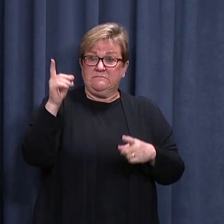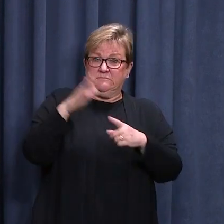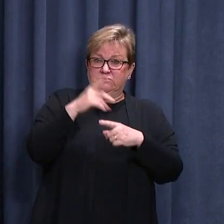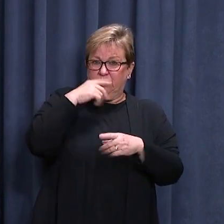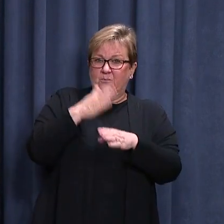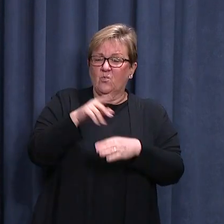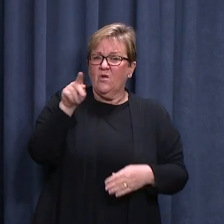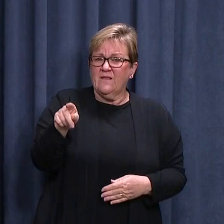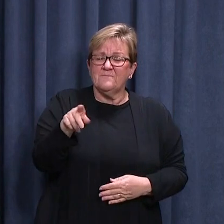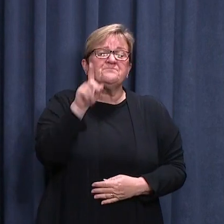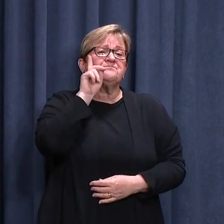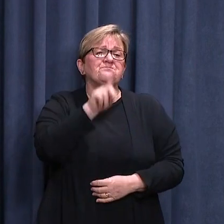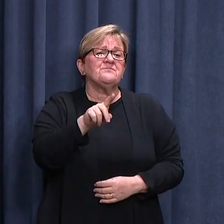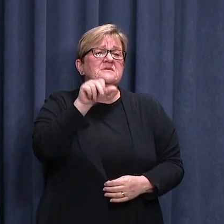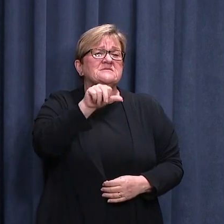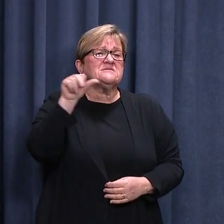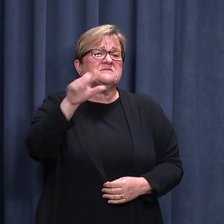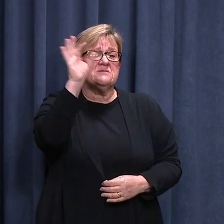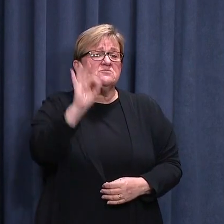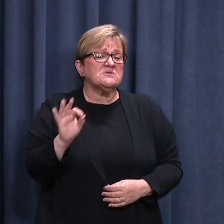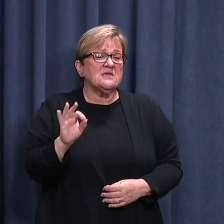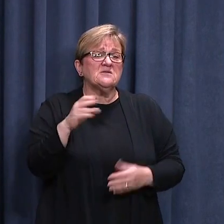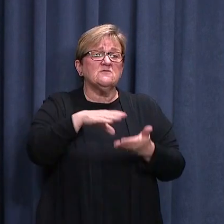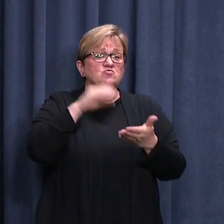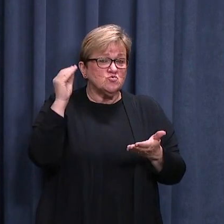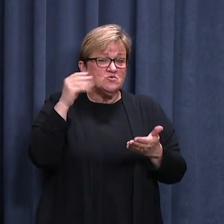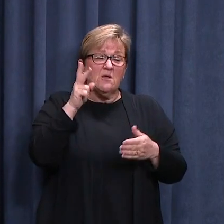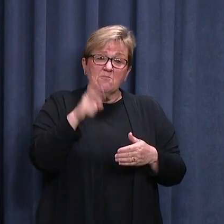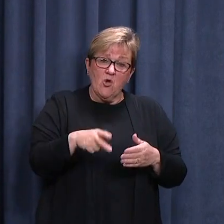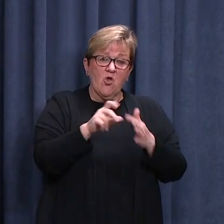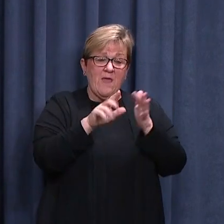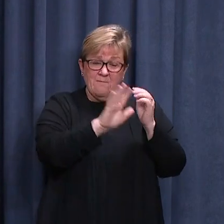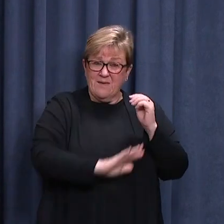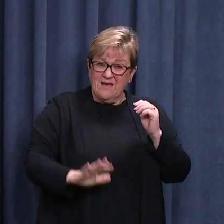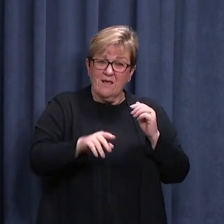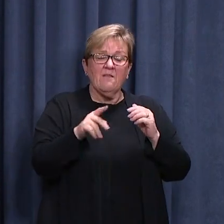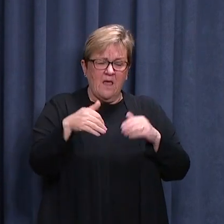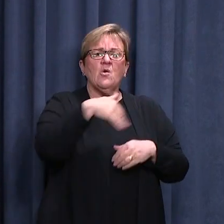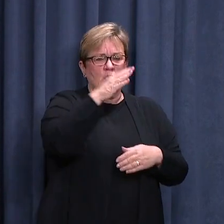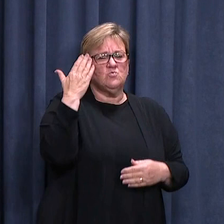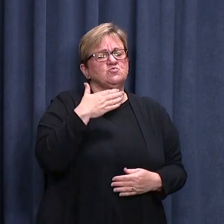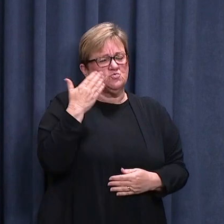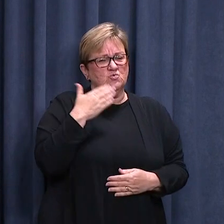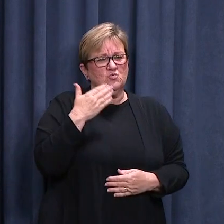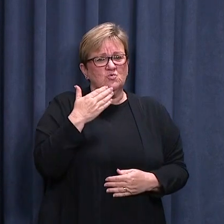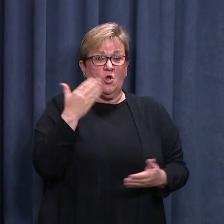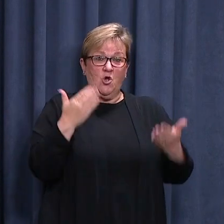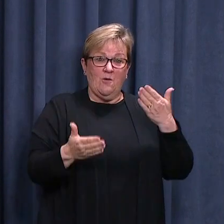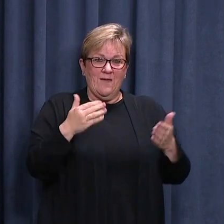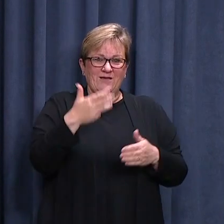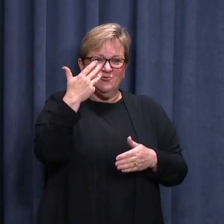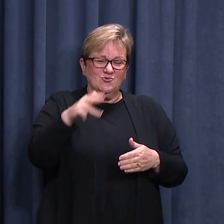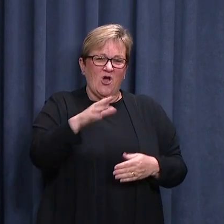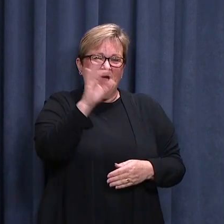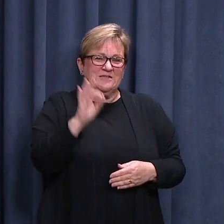workers. Yesterday, 66 per cent of students across Perth and Peel attended school, compared to 90